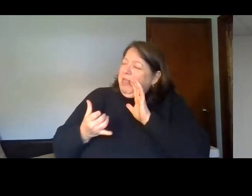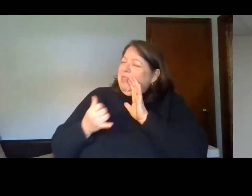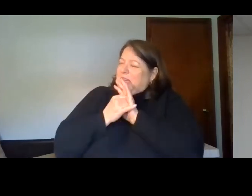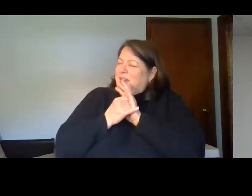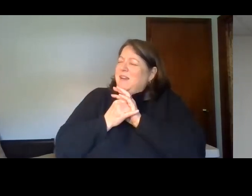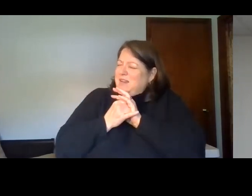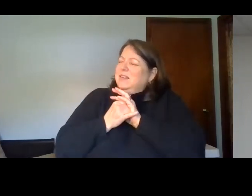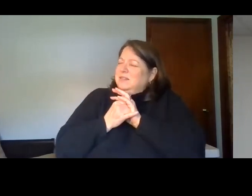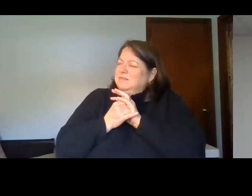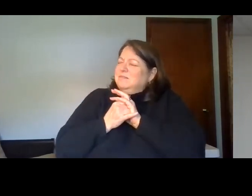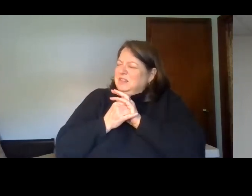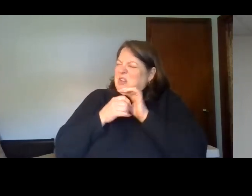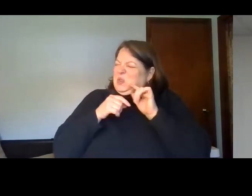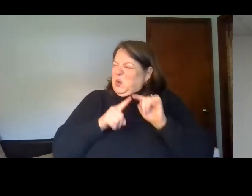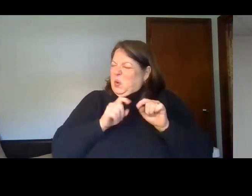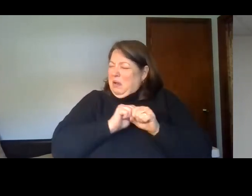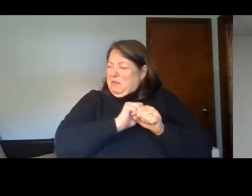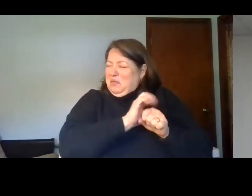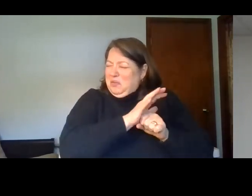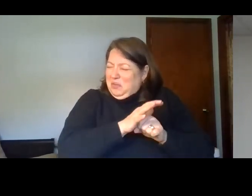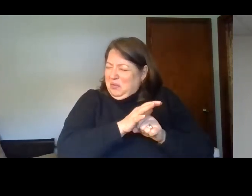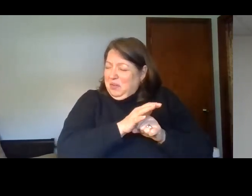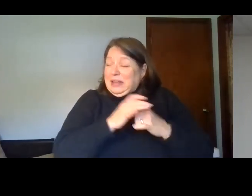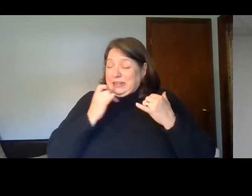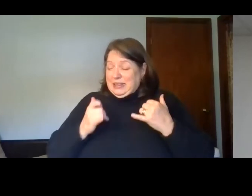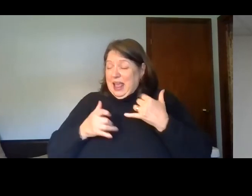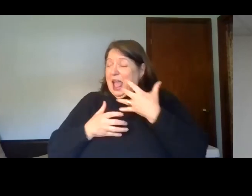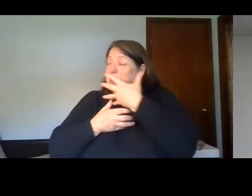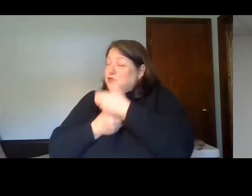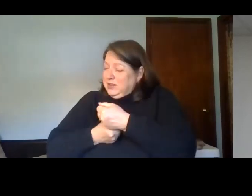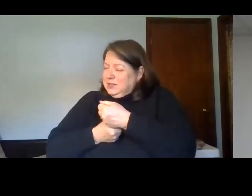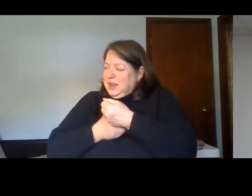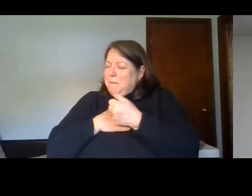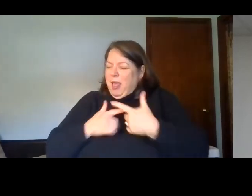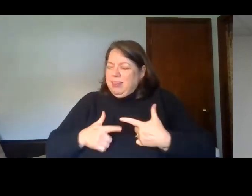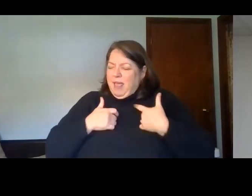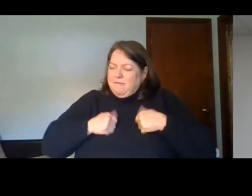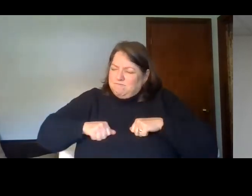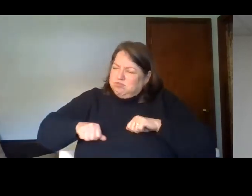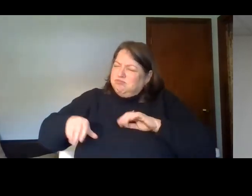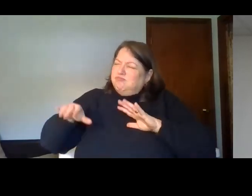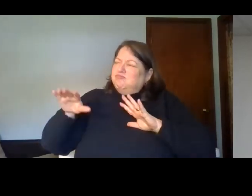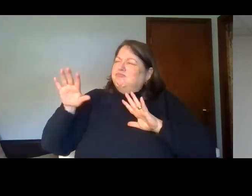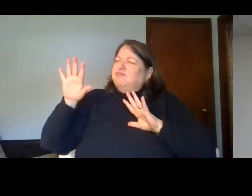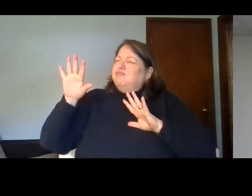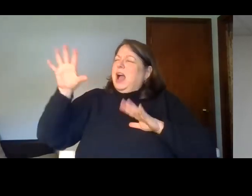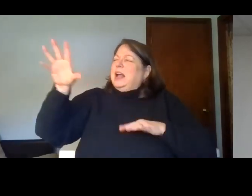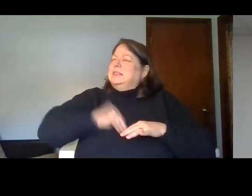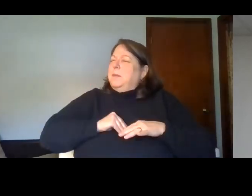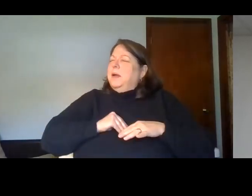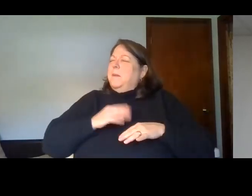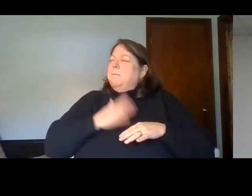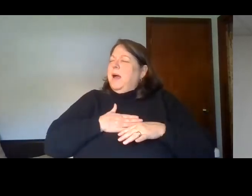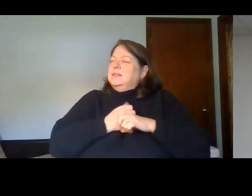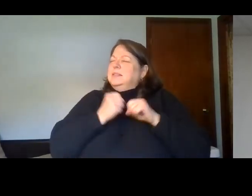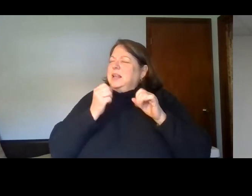overtaking our world. And so today, I put my trust and my life into your hands. And I receive you as my Savior and Lord